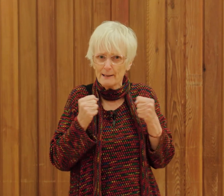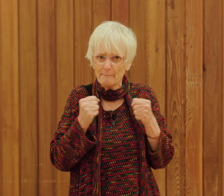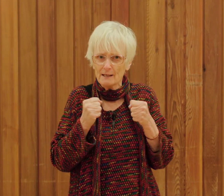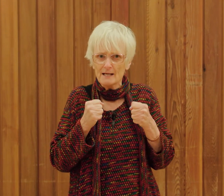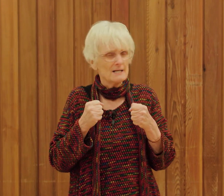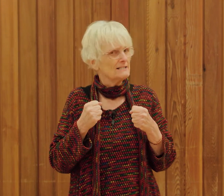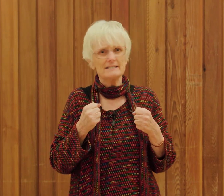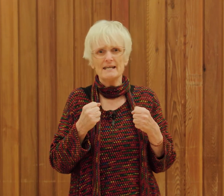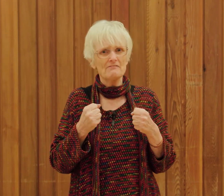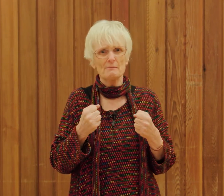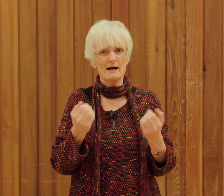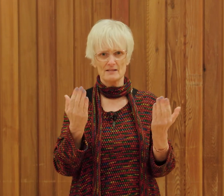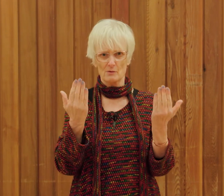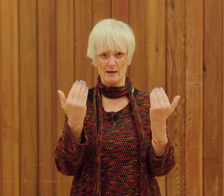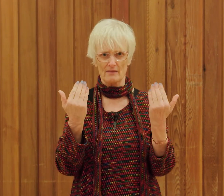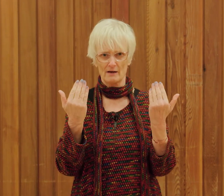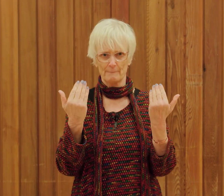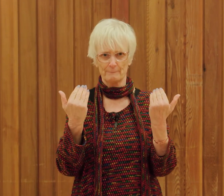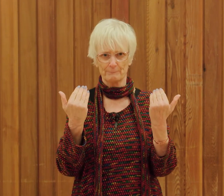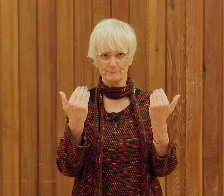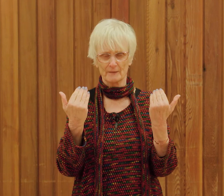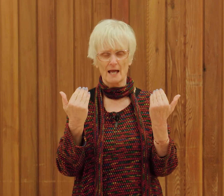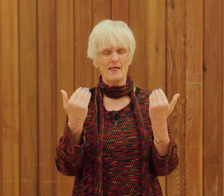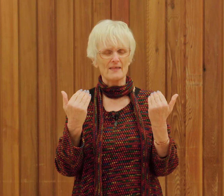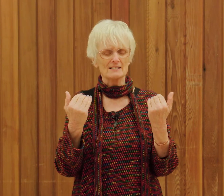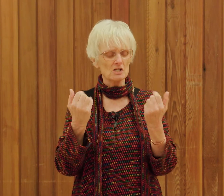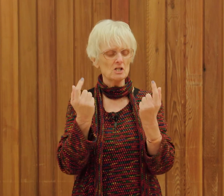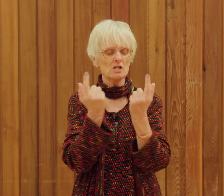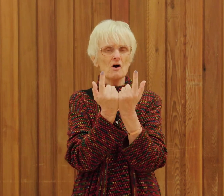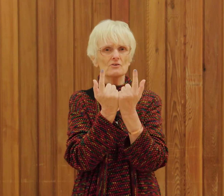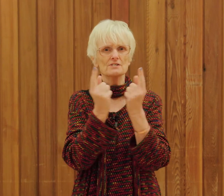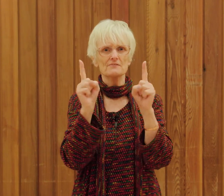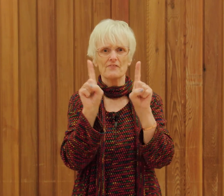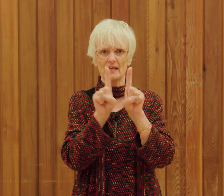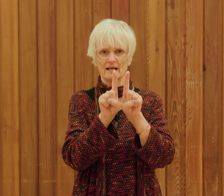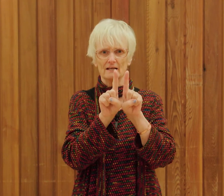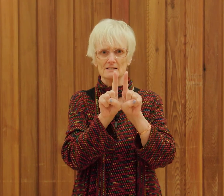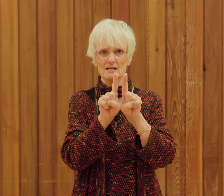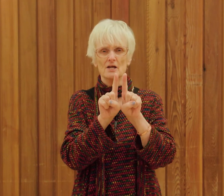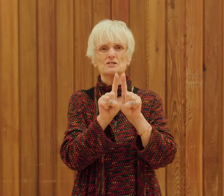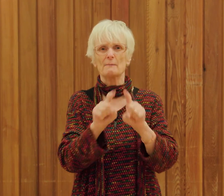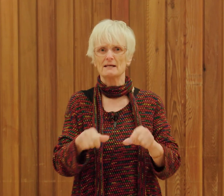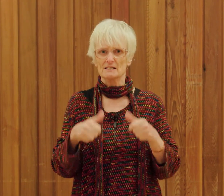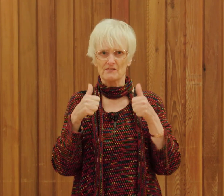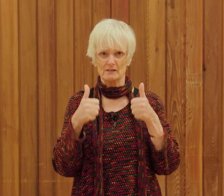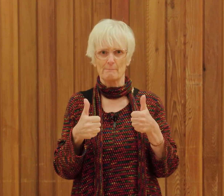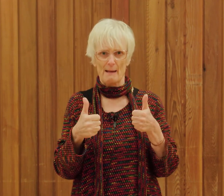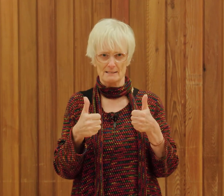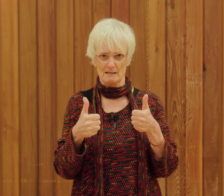never mind the weather there's lots of things to make us feel better